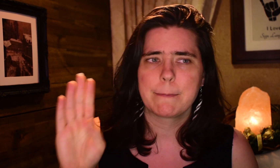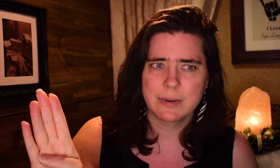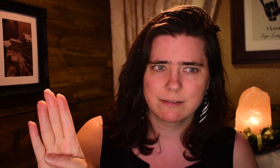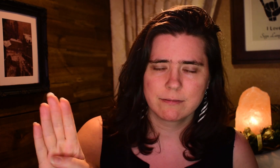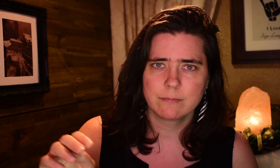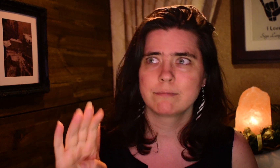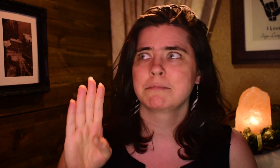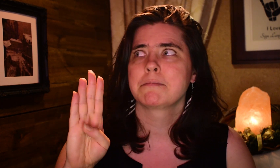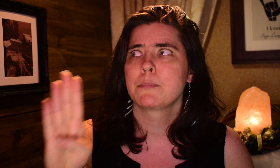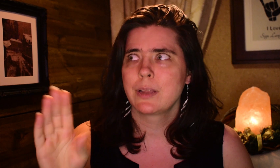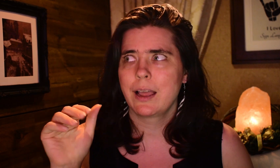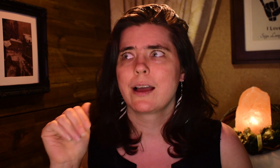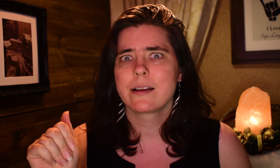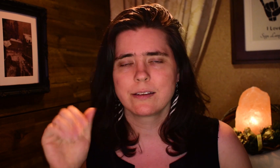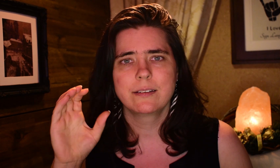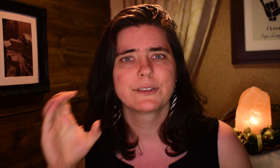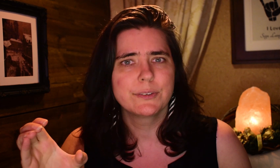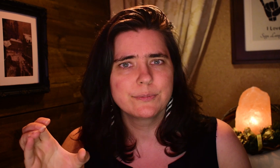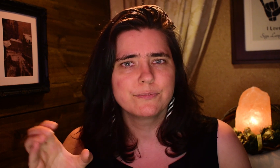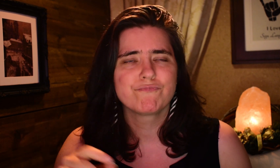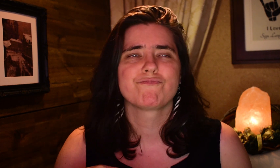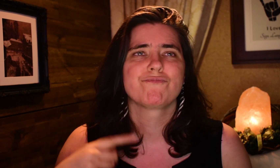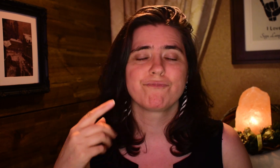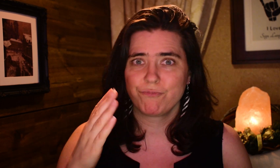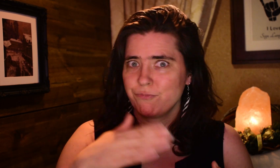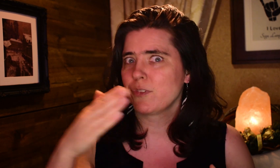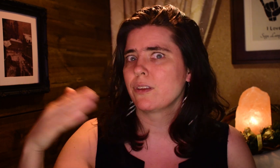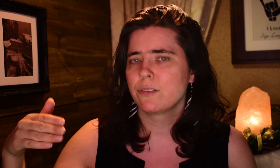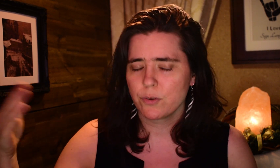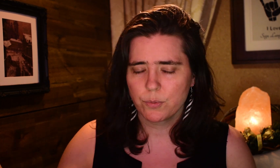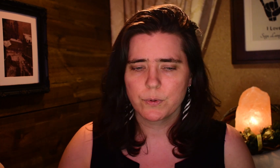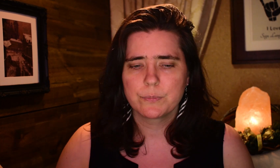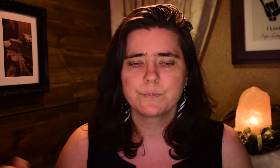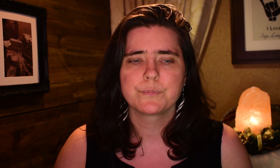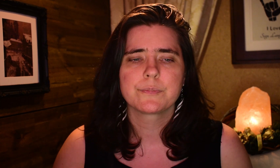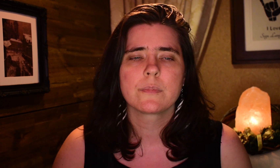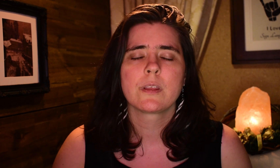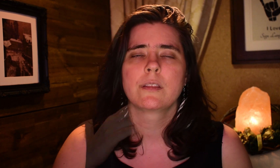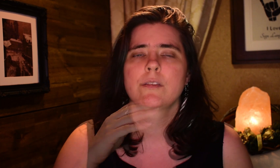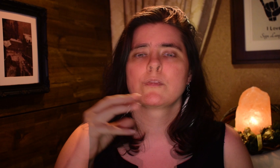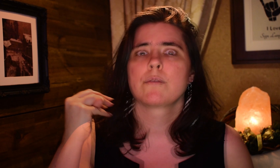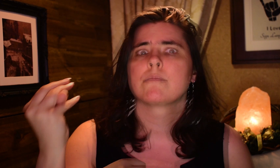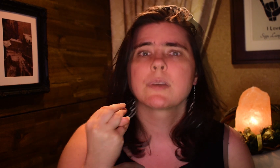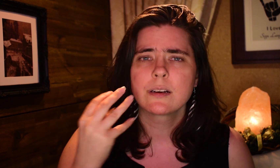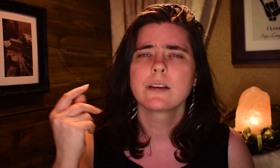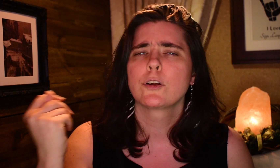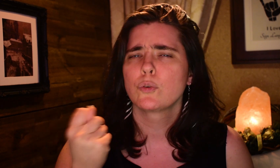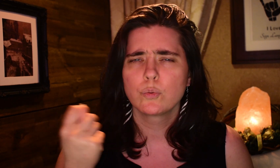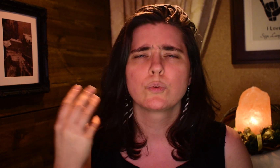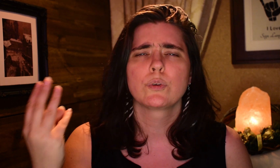cap, or pack. Okay. And so on. Monday,